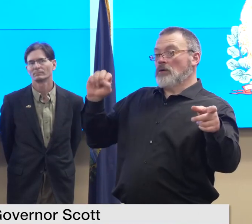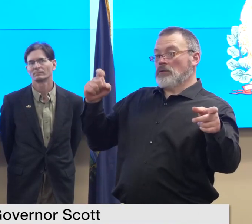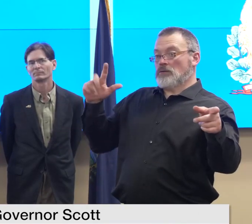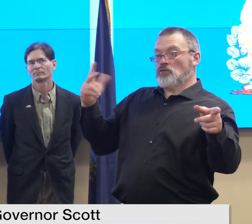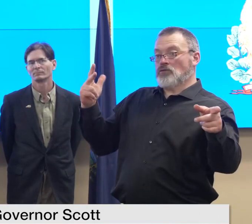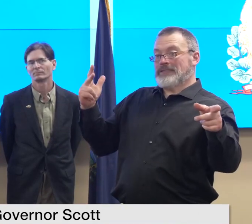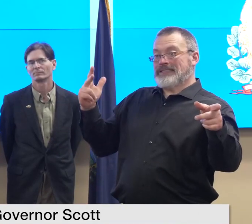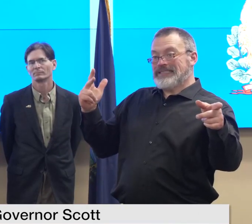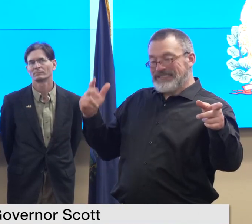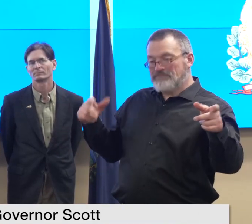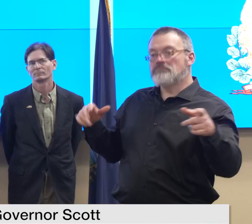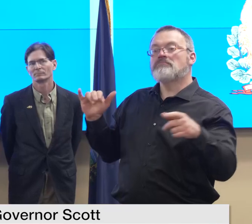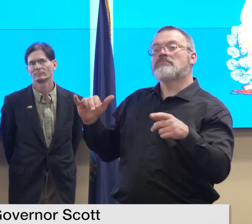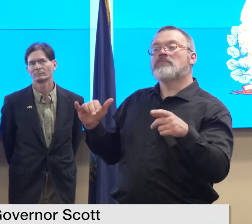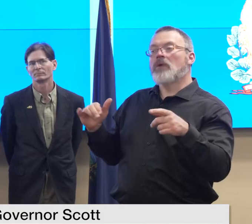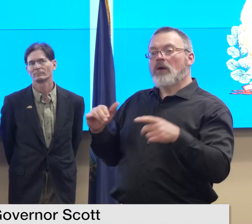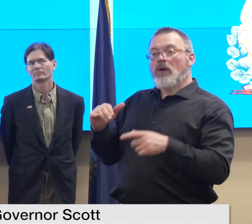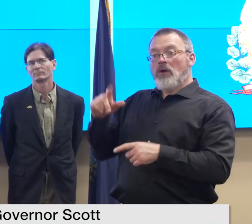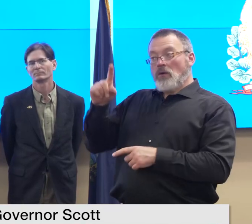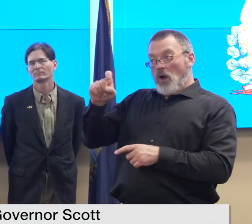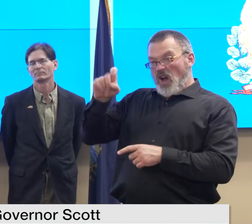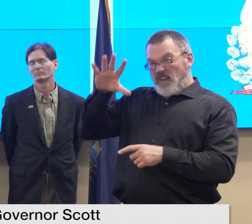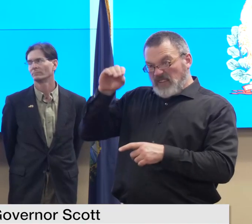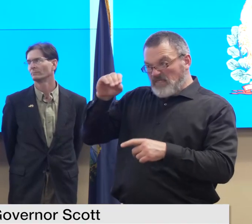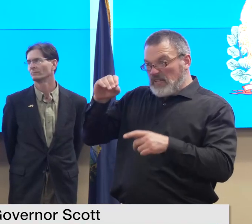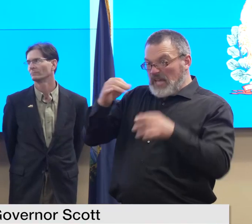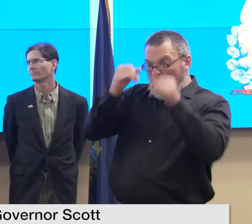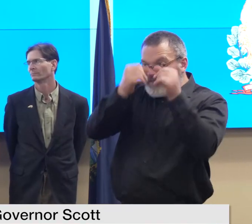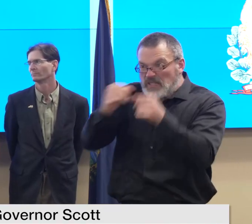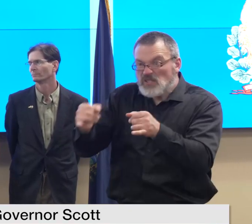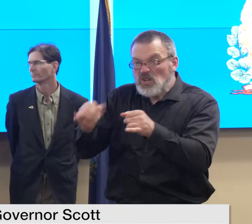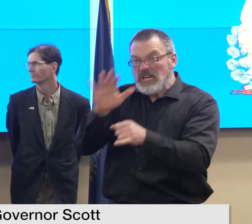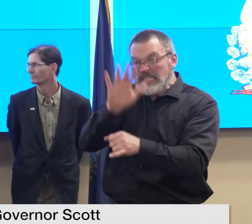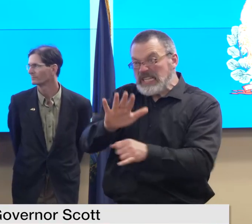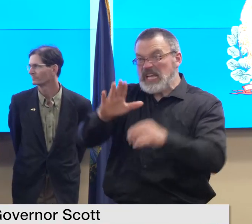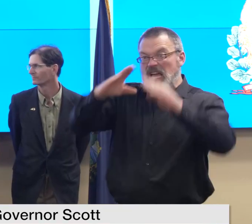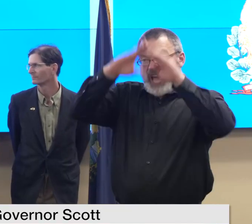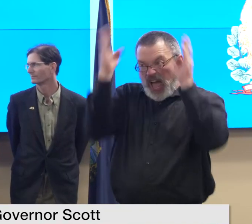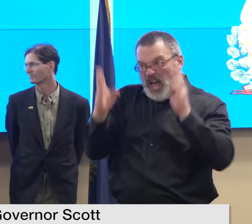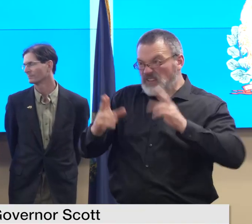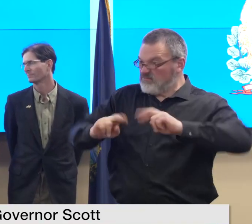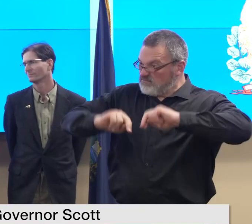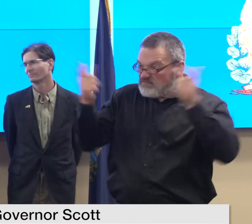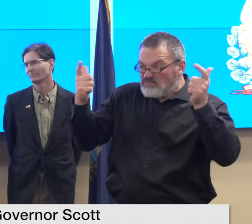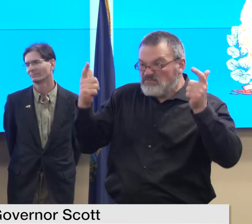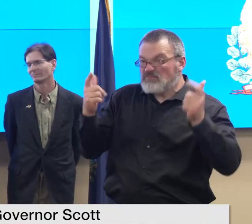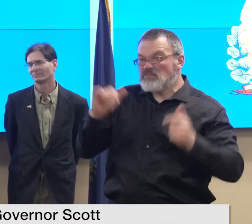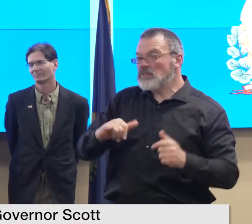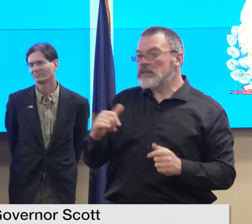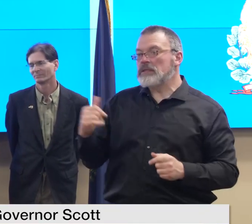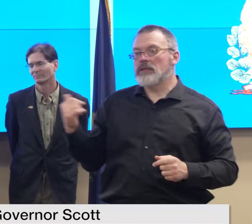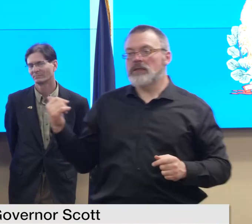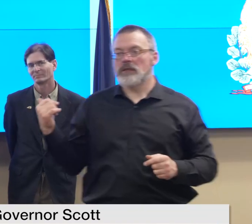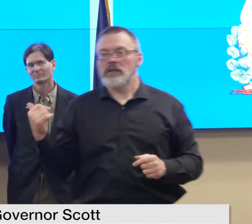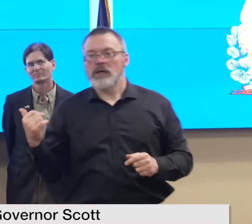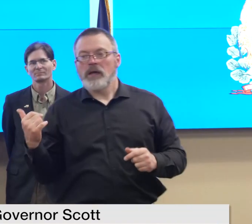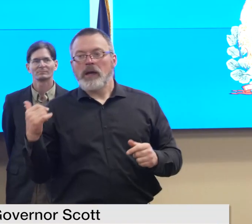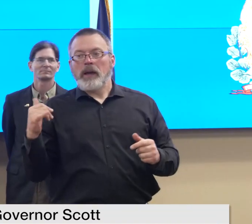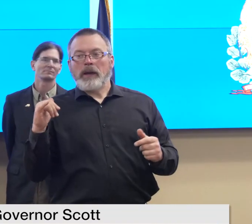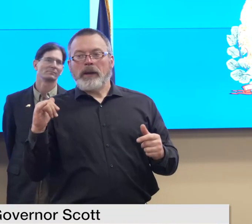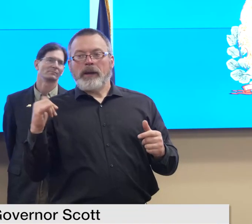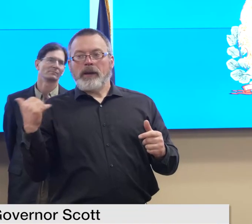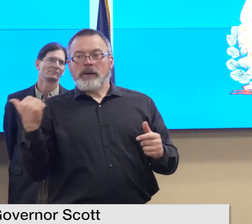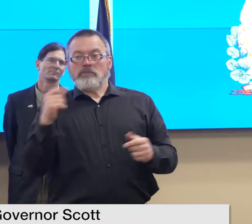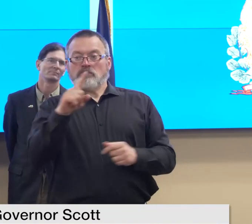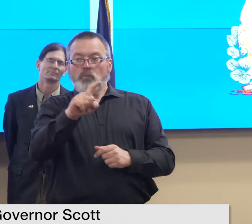families displaced or are people still living in these homes like what's and there's the rub uh it's it's all about